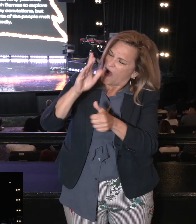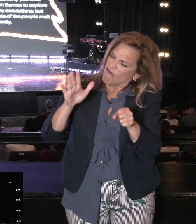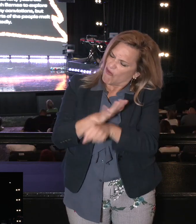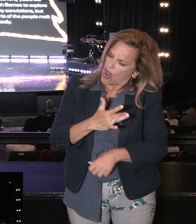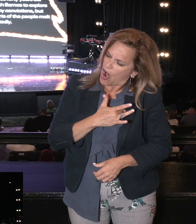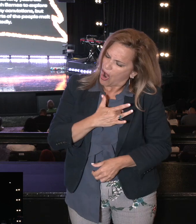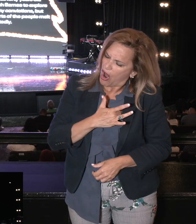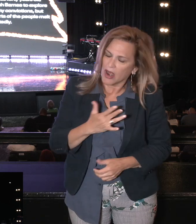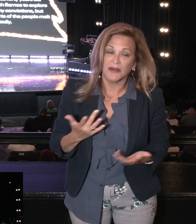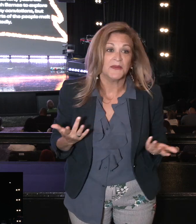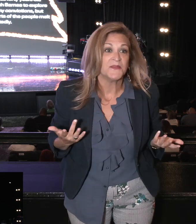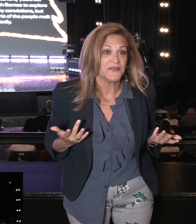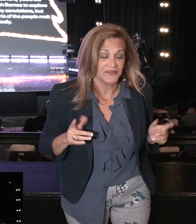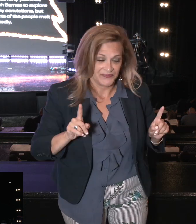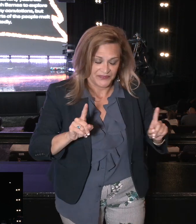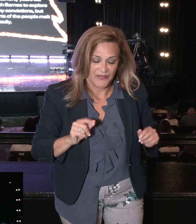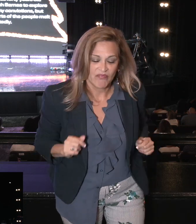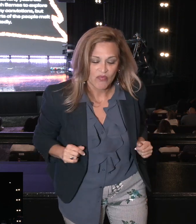verse if we can.